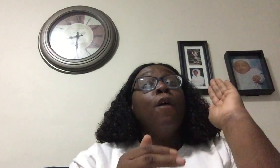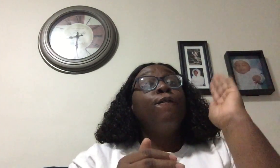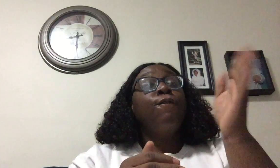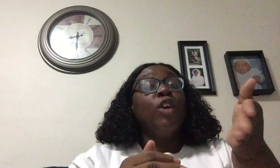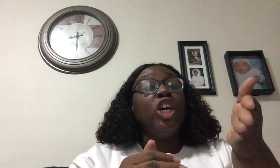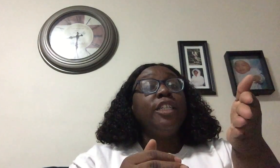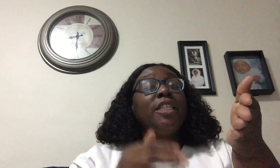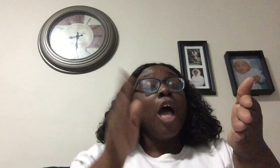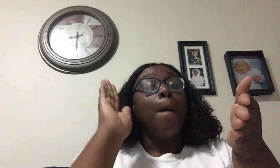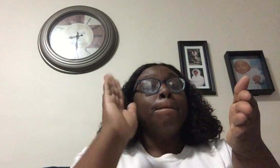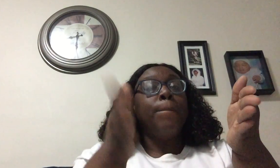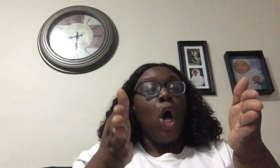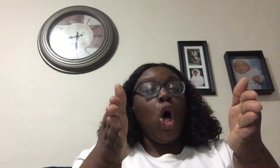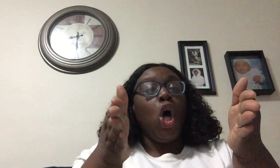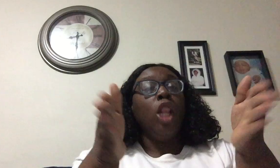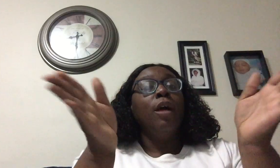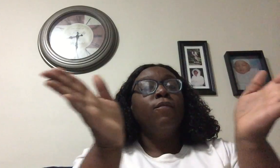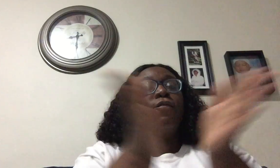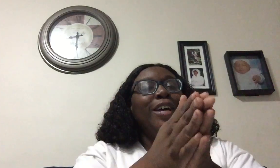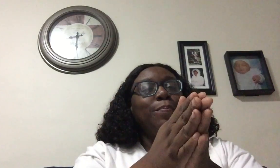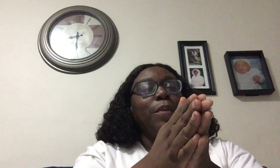Foot, ball, football.